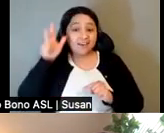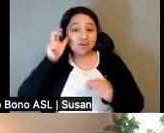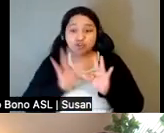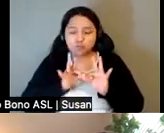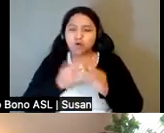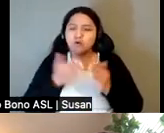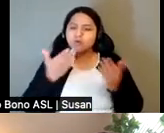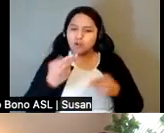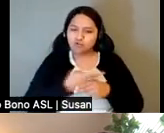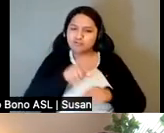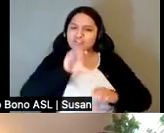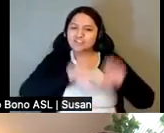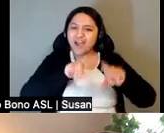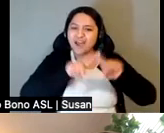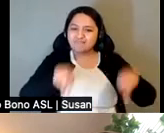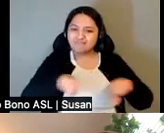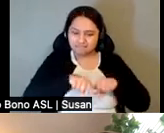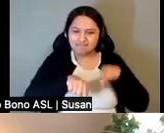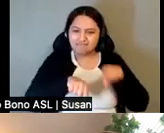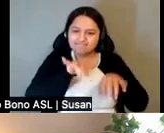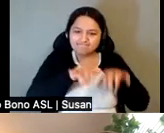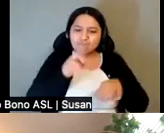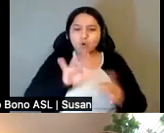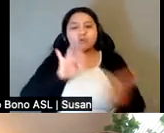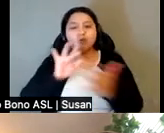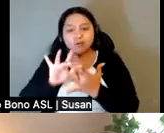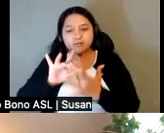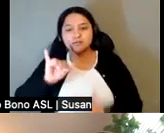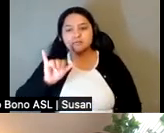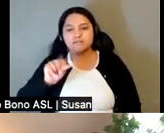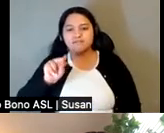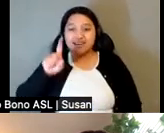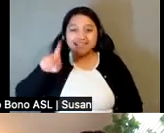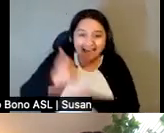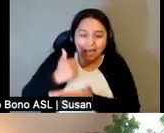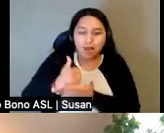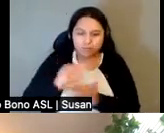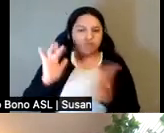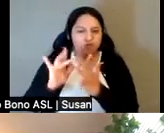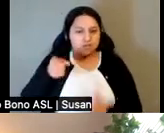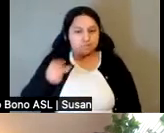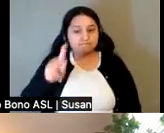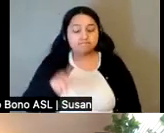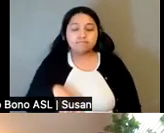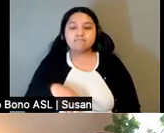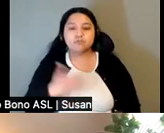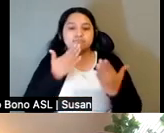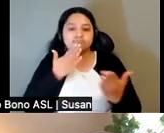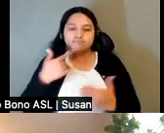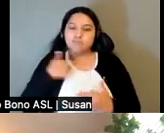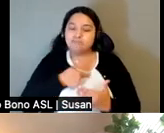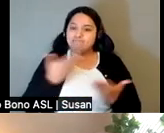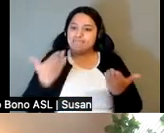chat o contacte a Iván, la coordinadora de logística, para obtener ayuda. Muchas gracias por hacer posible que podamos estar hoy aquí.